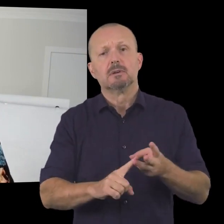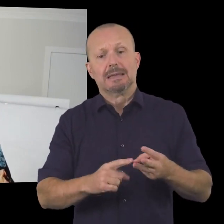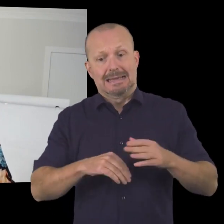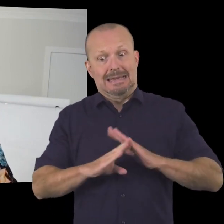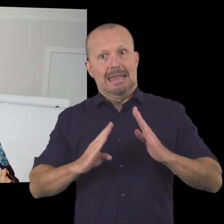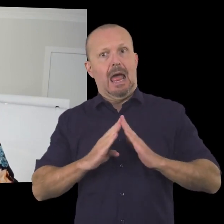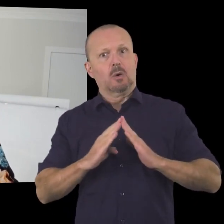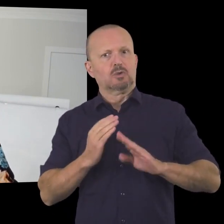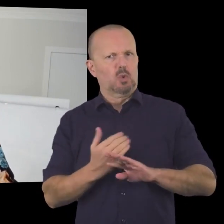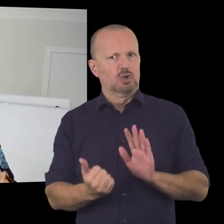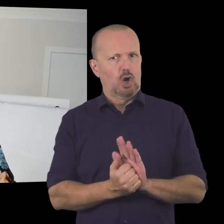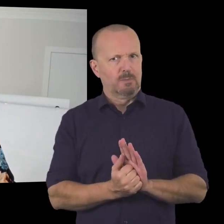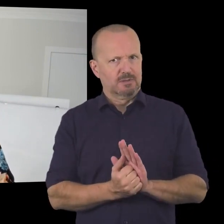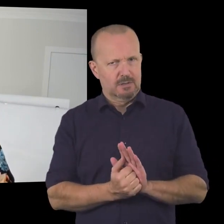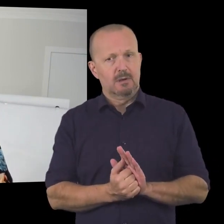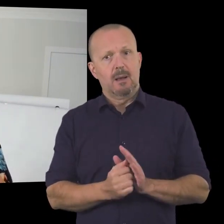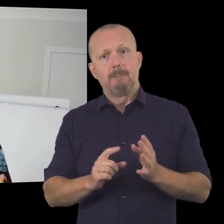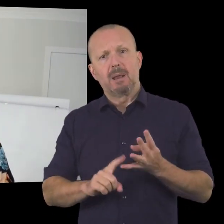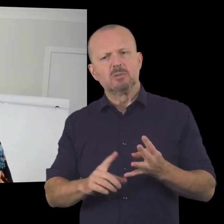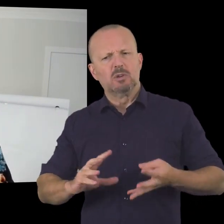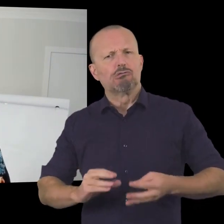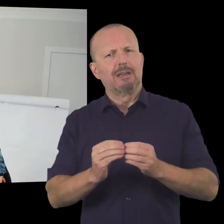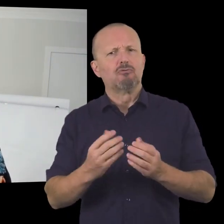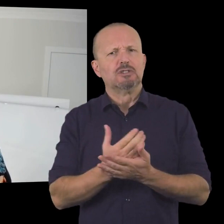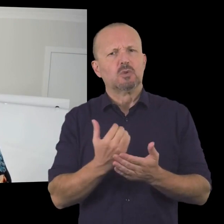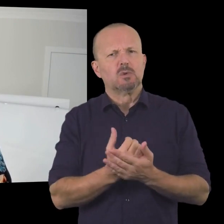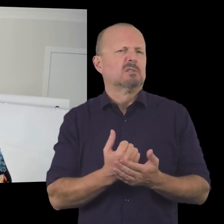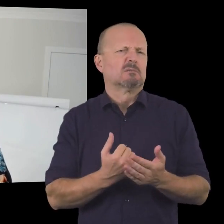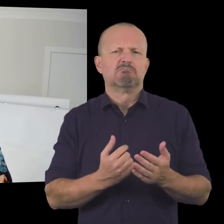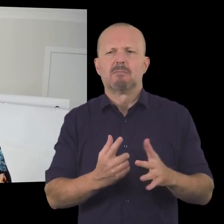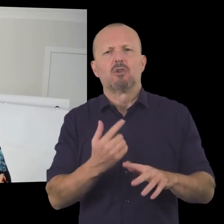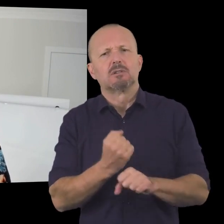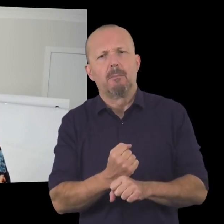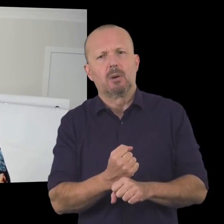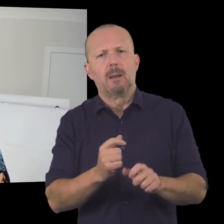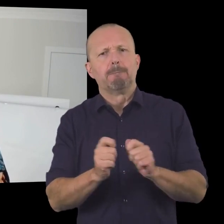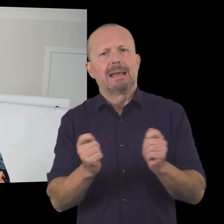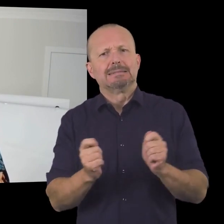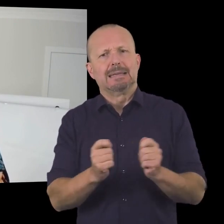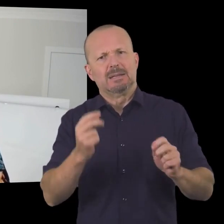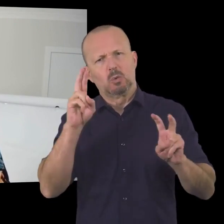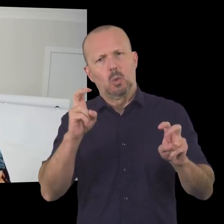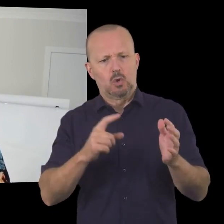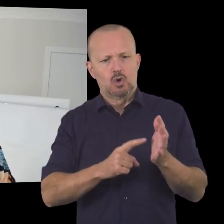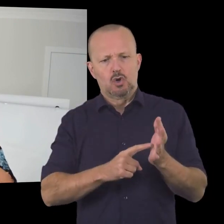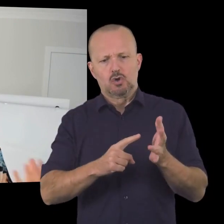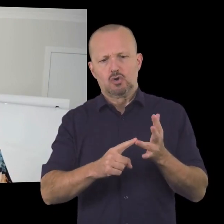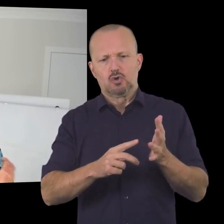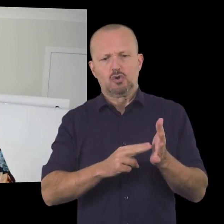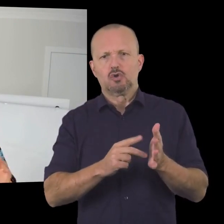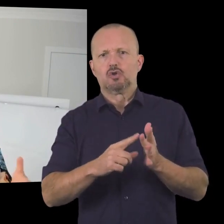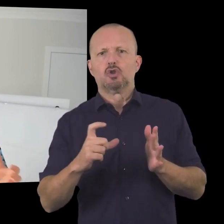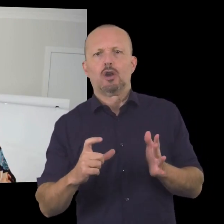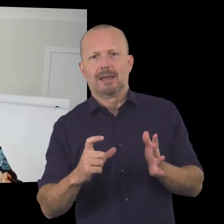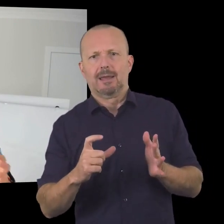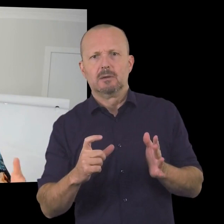in-house workshops and we create our resources so Tonic Magazine is an example of a resource that we create where we look for things